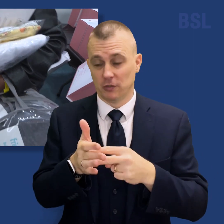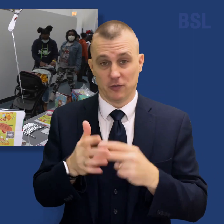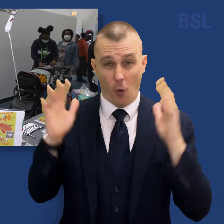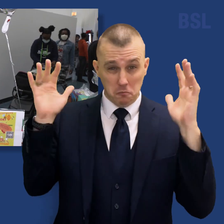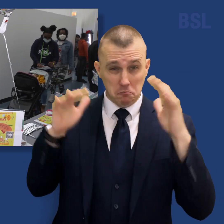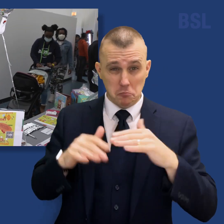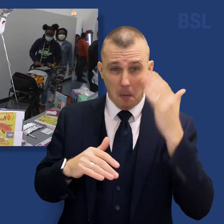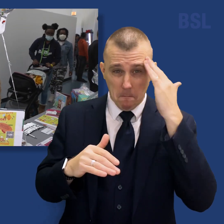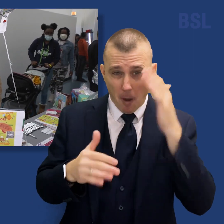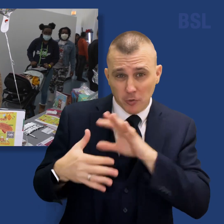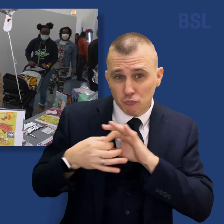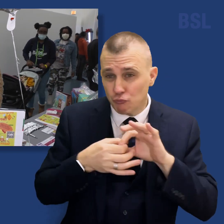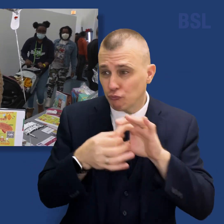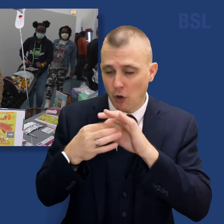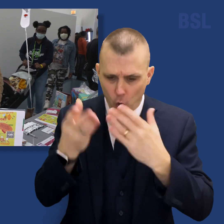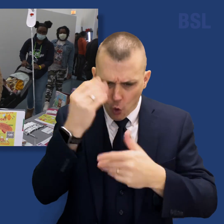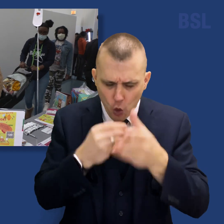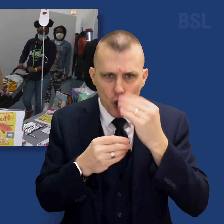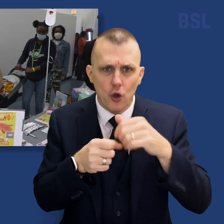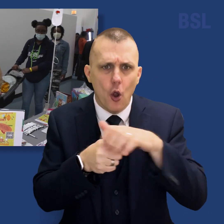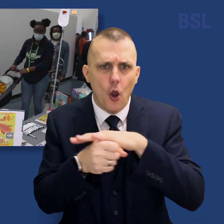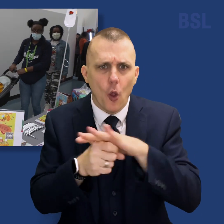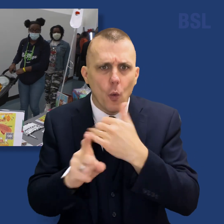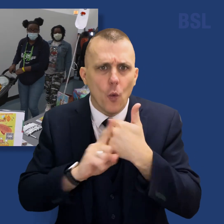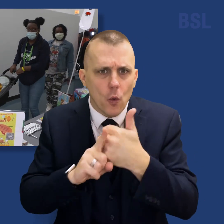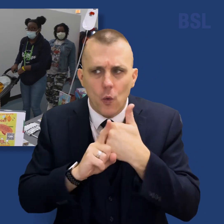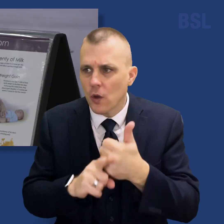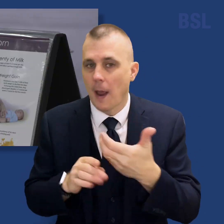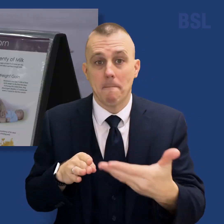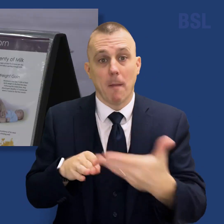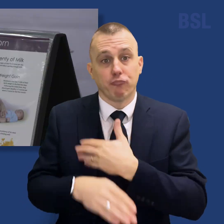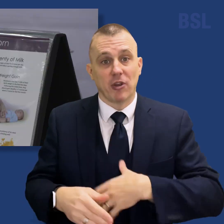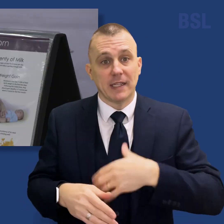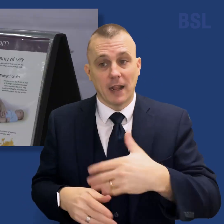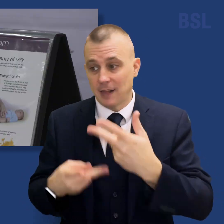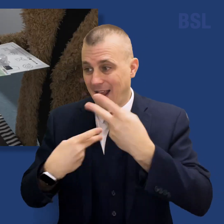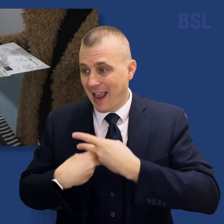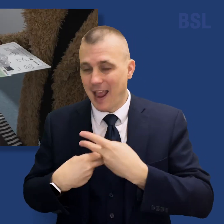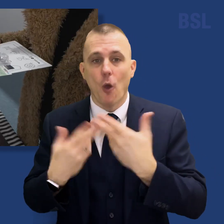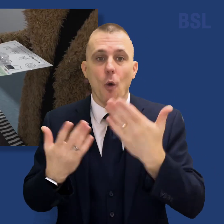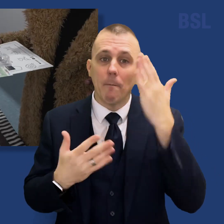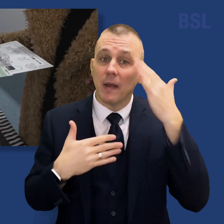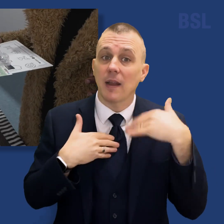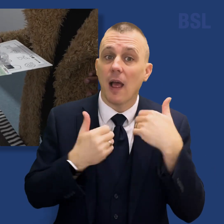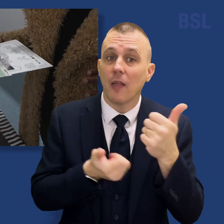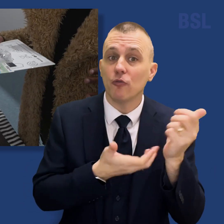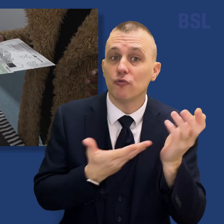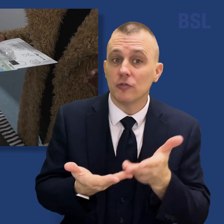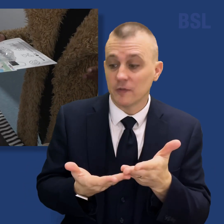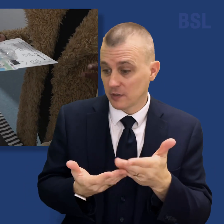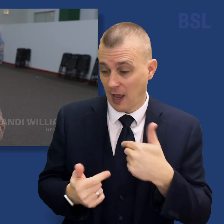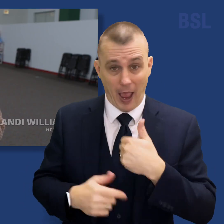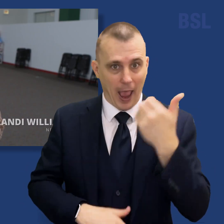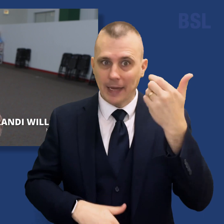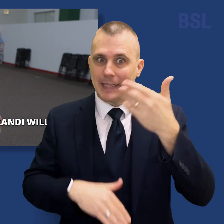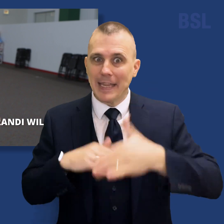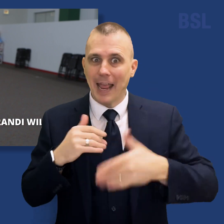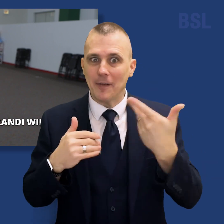able to connect with and learn about local resources from prenatal care to mental health services. I've never been to a baby shower like